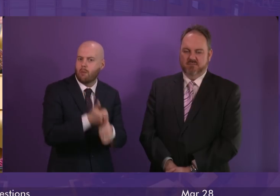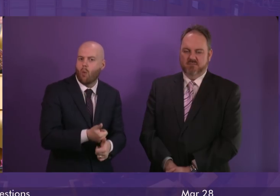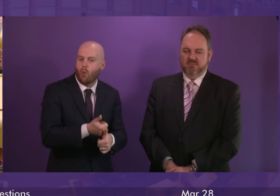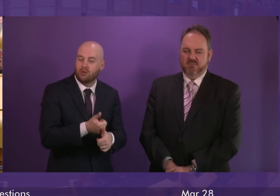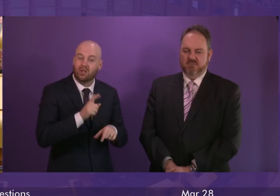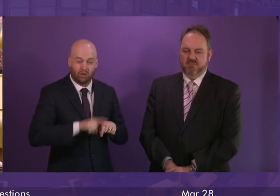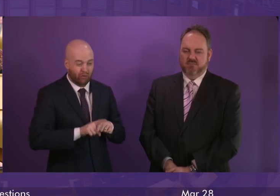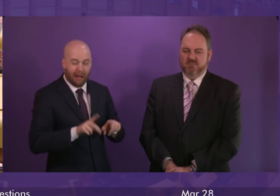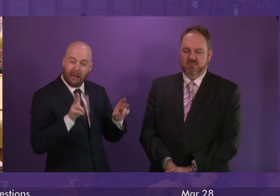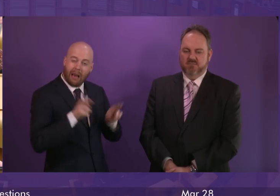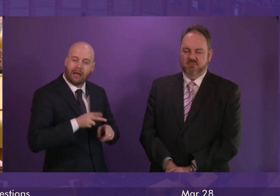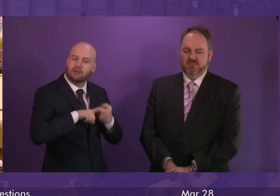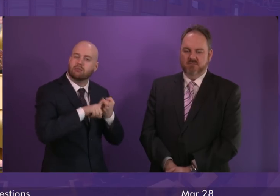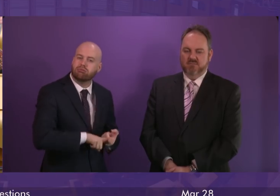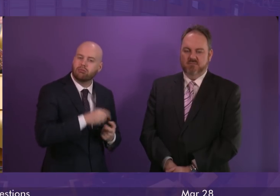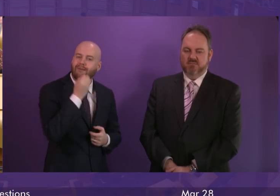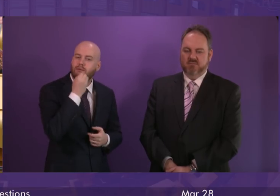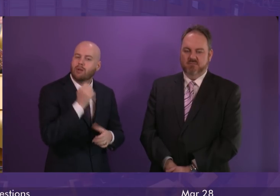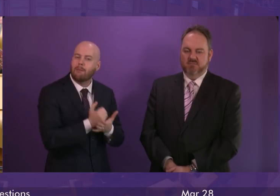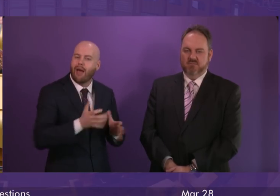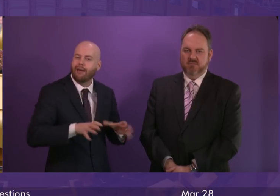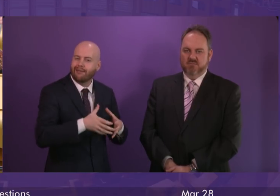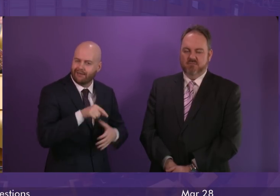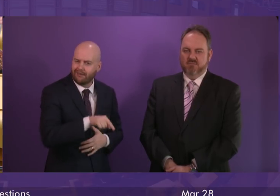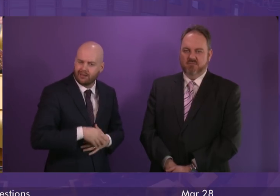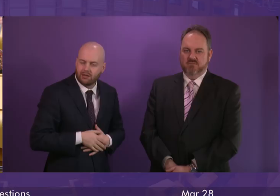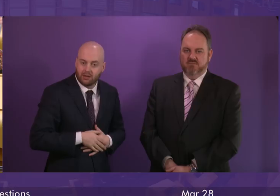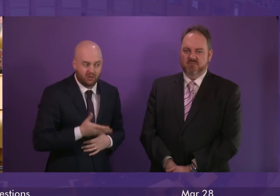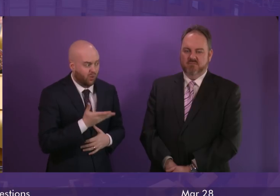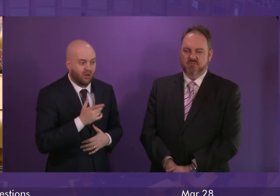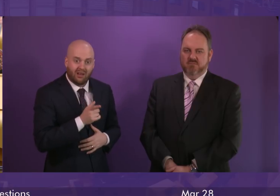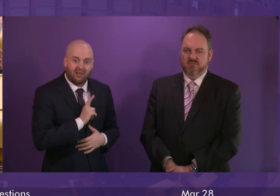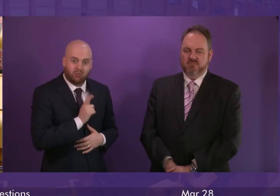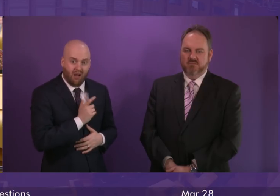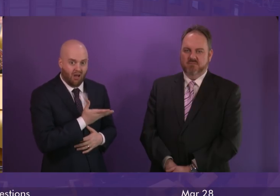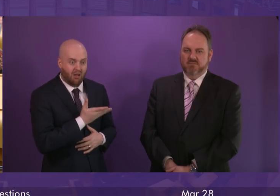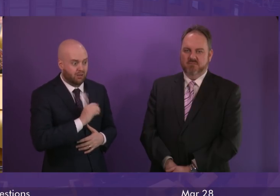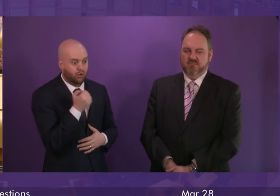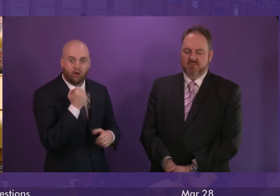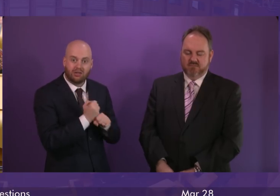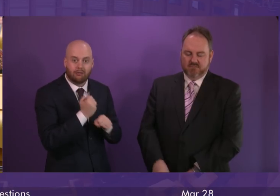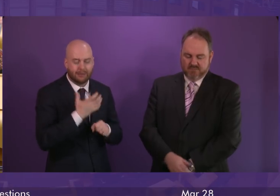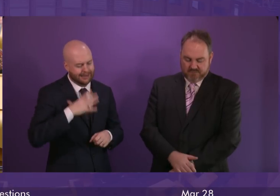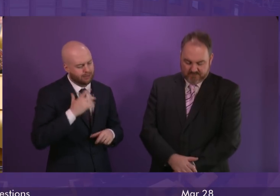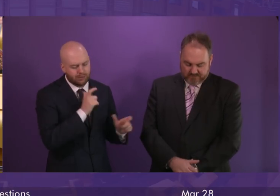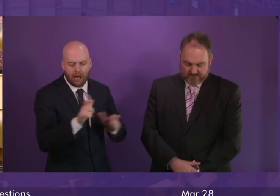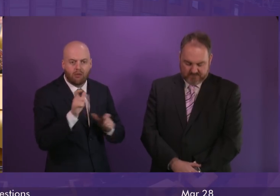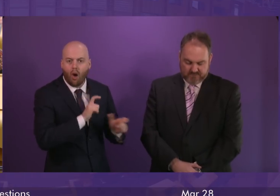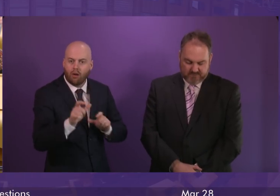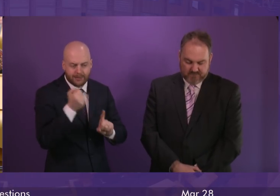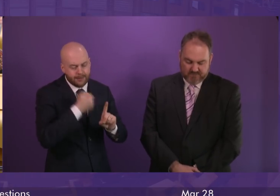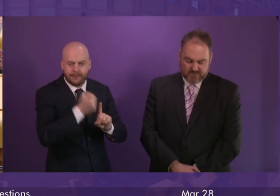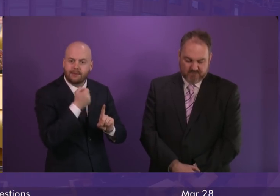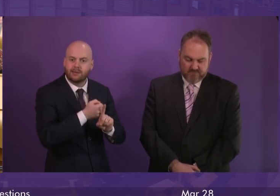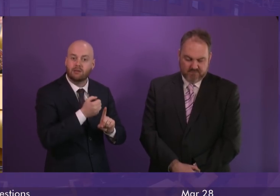bank use. So in answer to Gillian Martin's question, that is the reason we will in the Scottish Government continue to do everything we can to mitigate it,